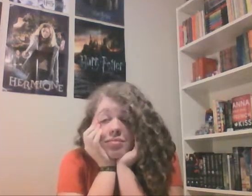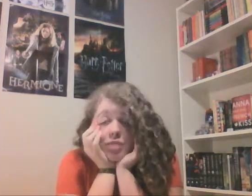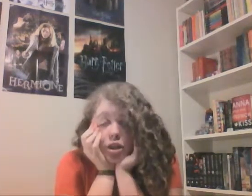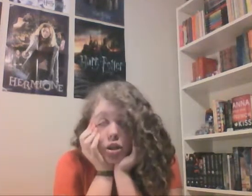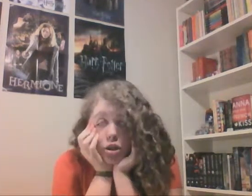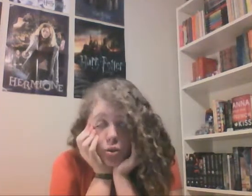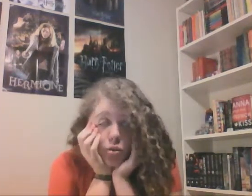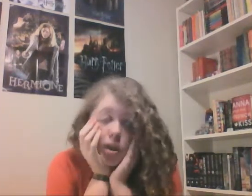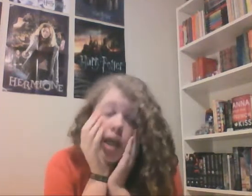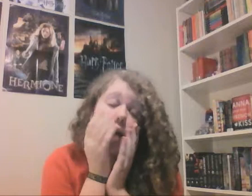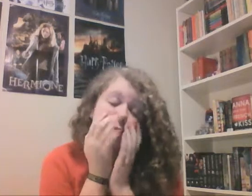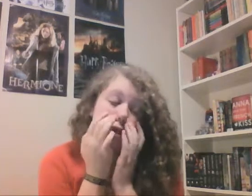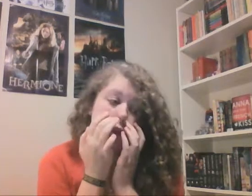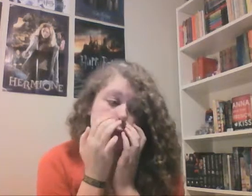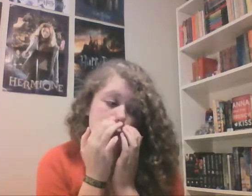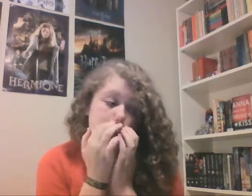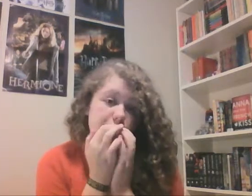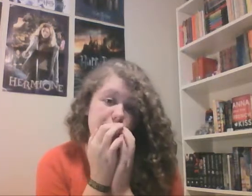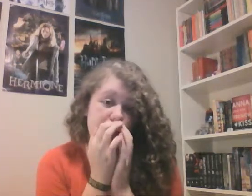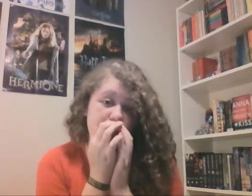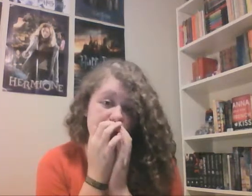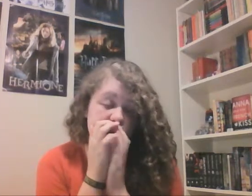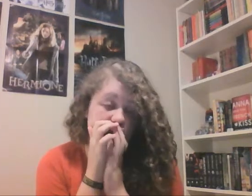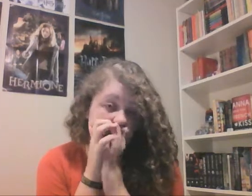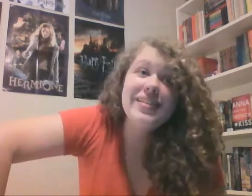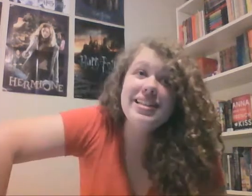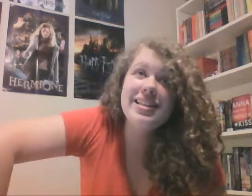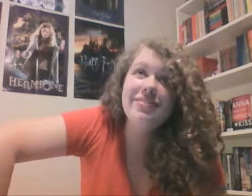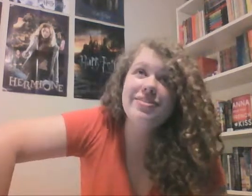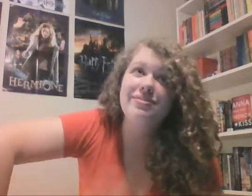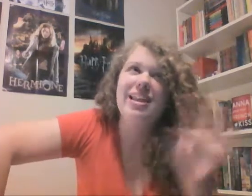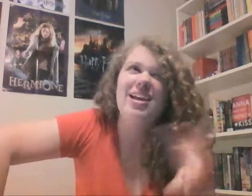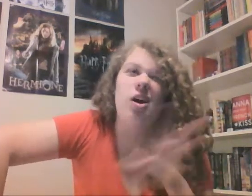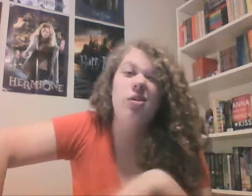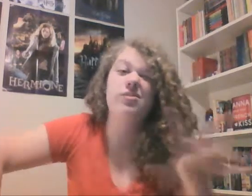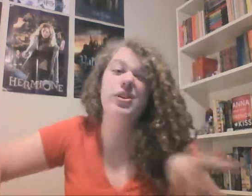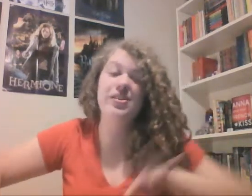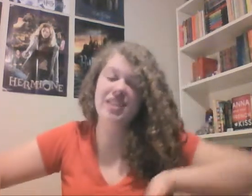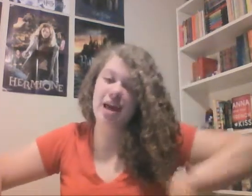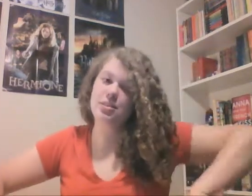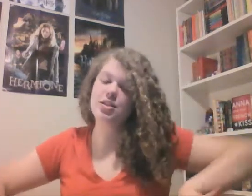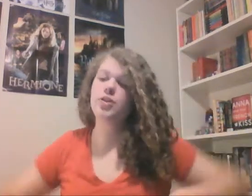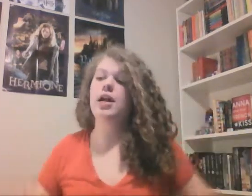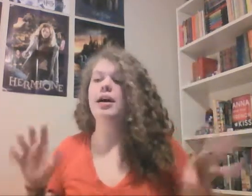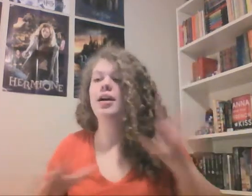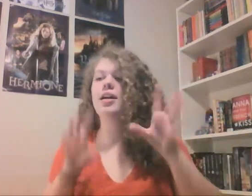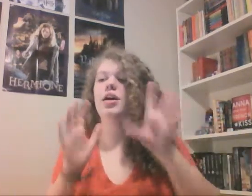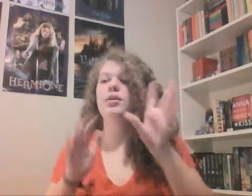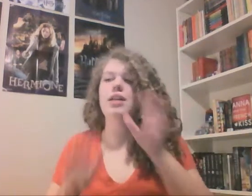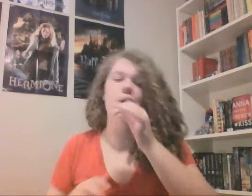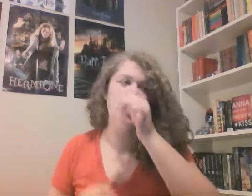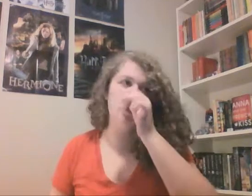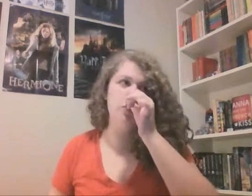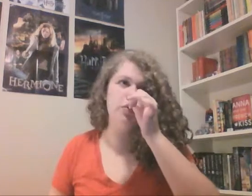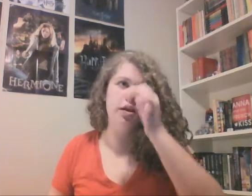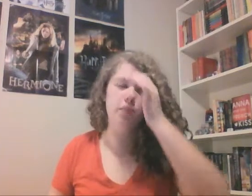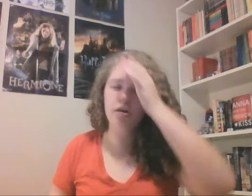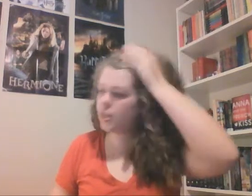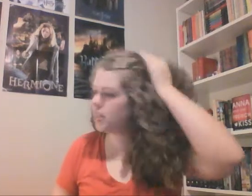no they have to stay being friends I can't so that's it for my like overview of the episode I'm not gonna go into like one or two more things